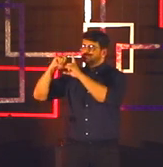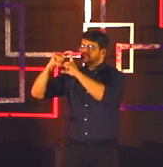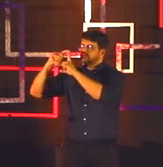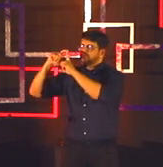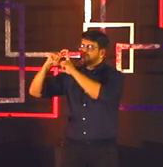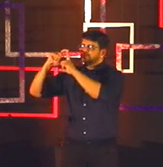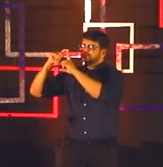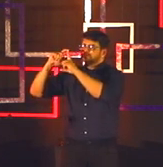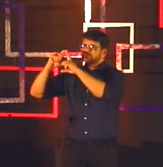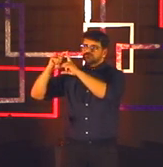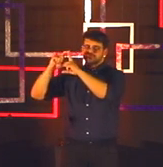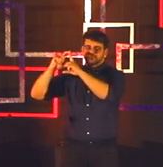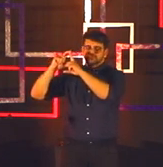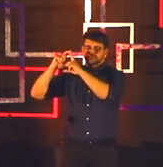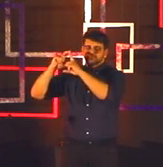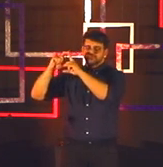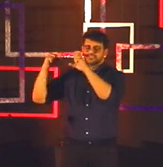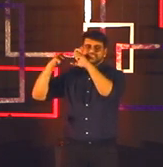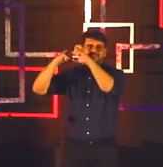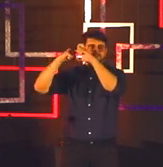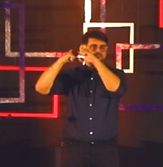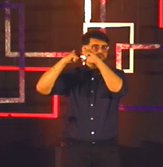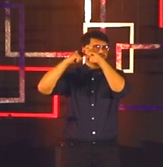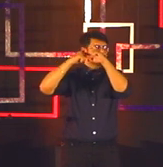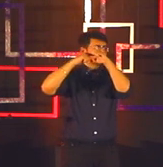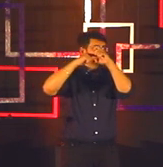D, half or hard of hearing. E, deaf.